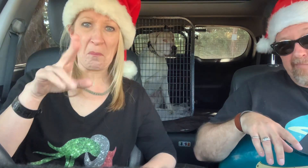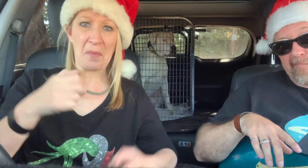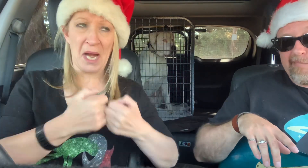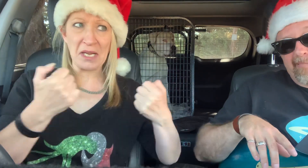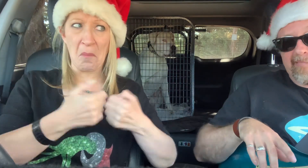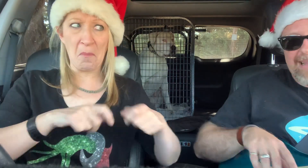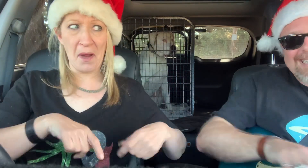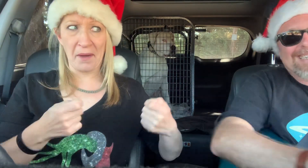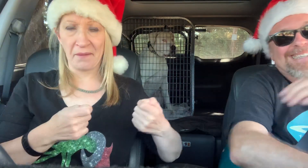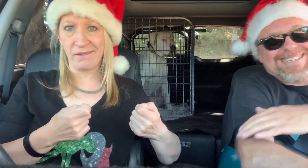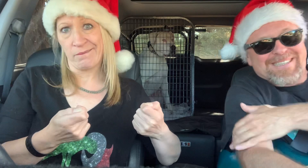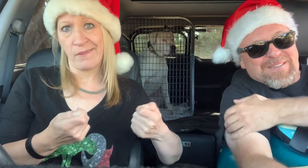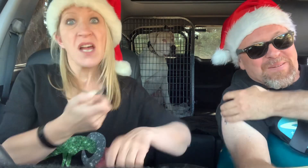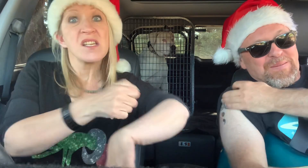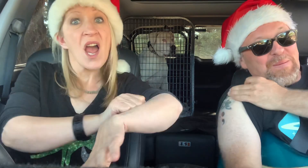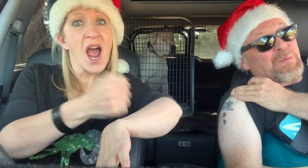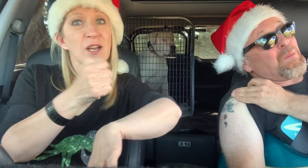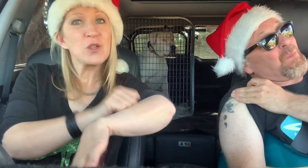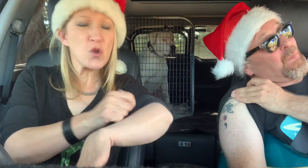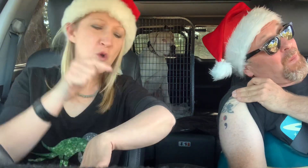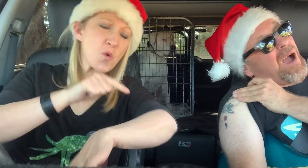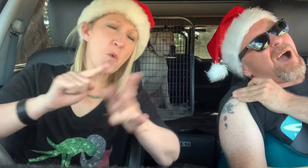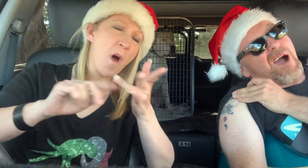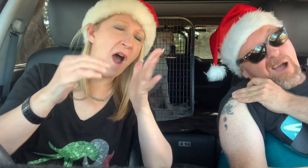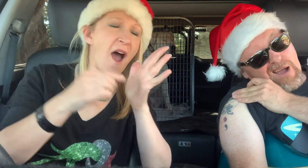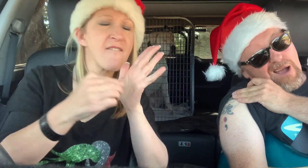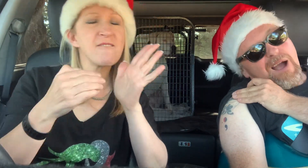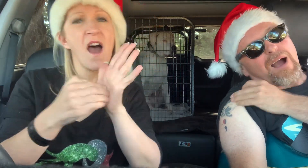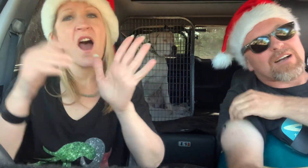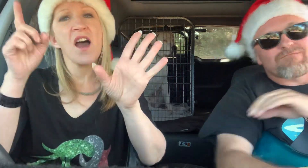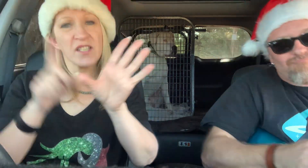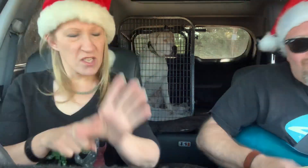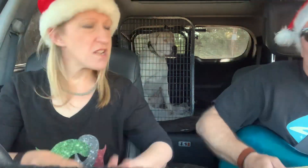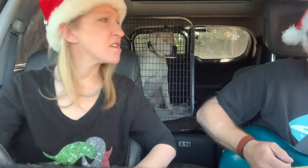Spanish pants and a tattoo of a party